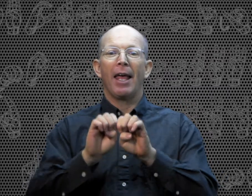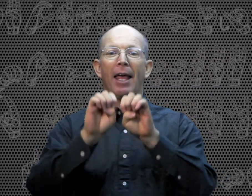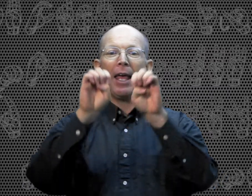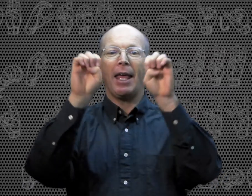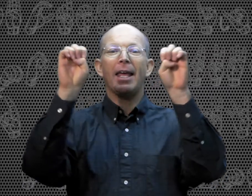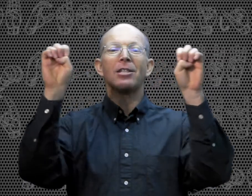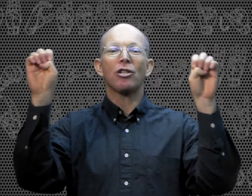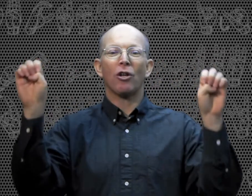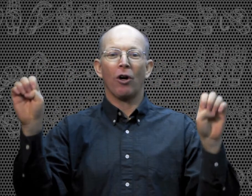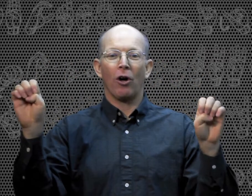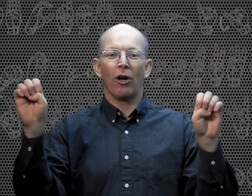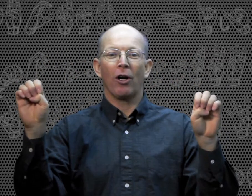Easter.